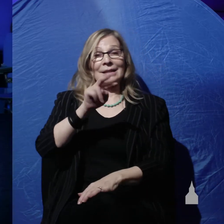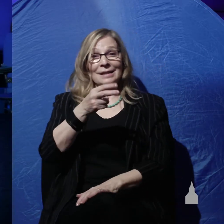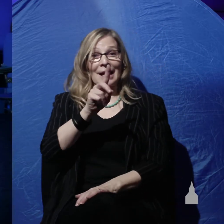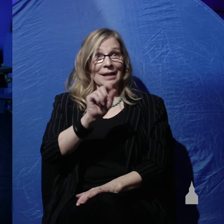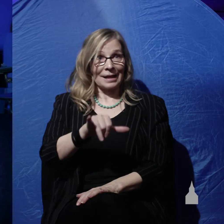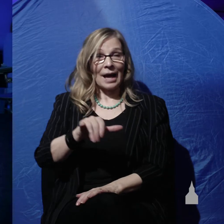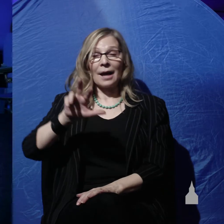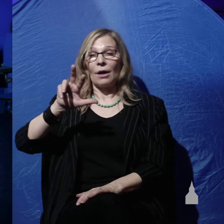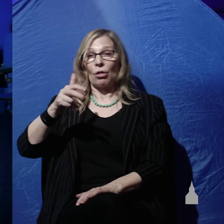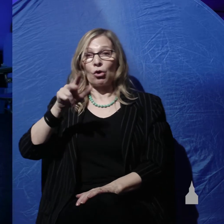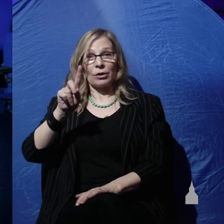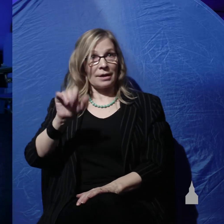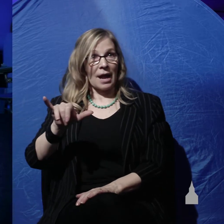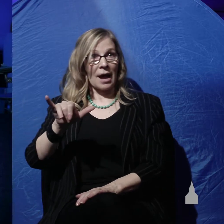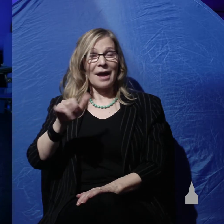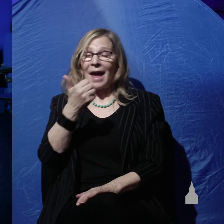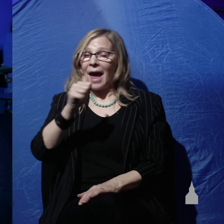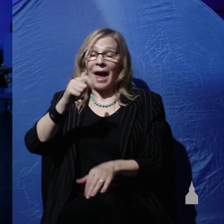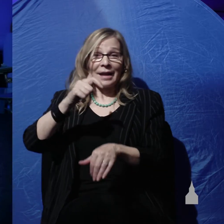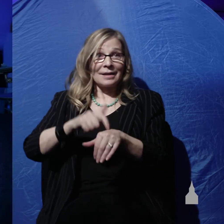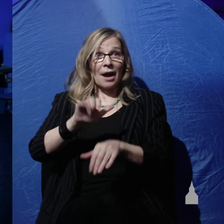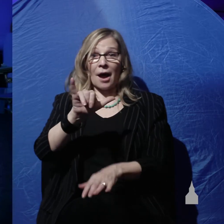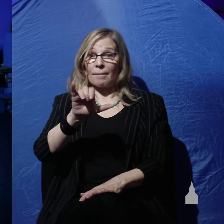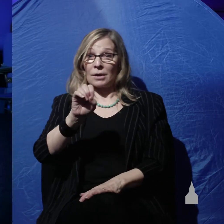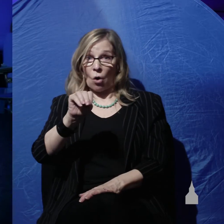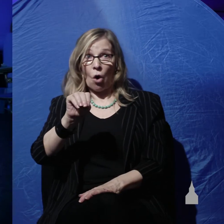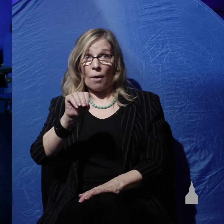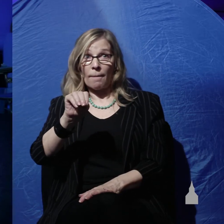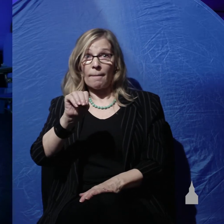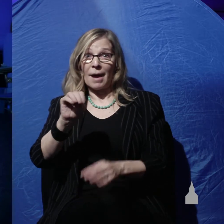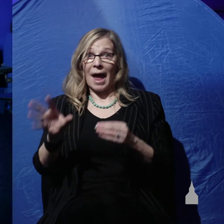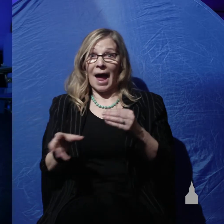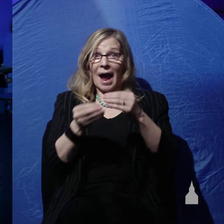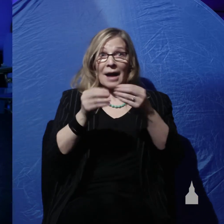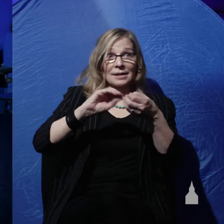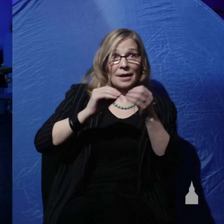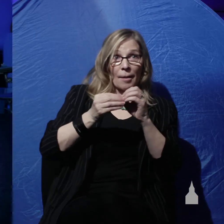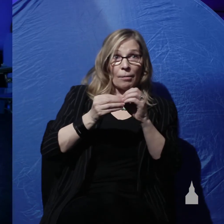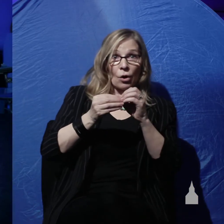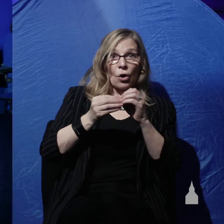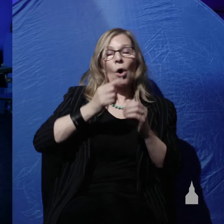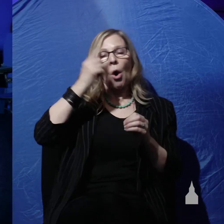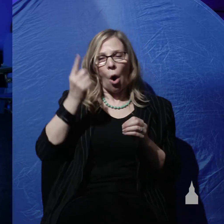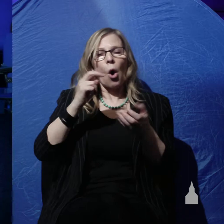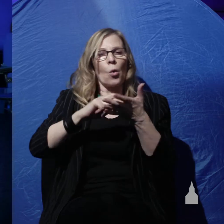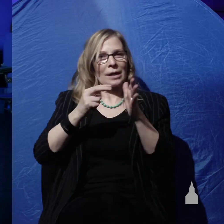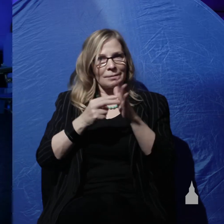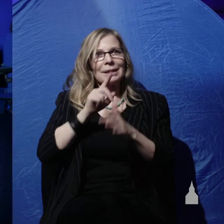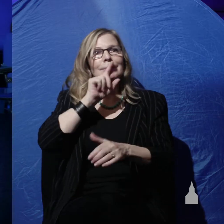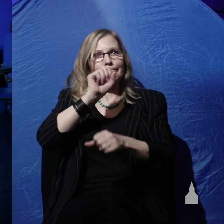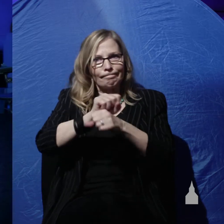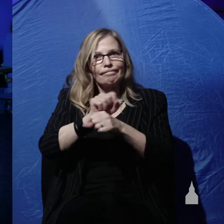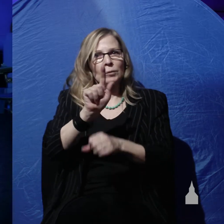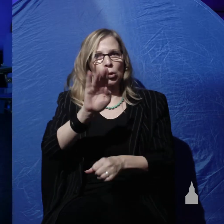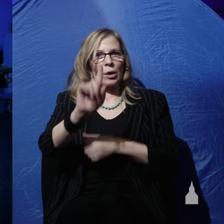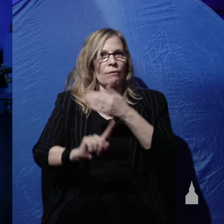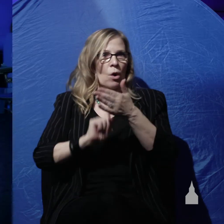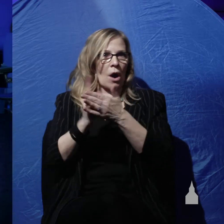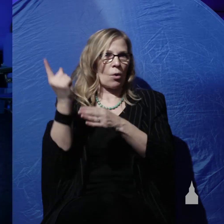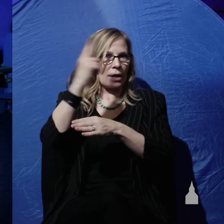in the Old Testament, where yom is modified by a number, it always means a literal day. Then it's modified by the